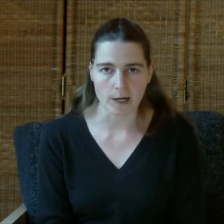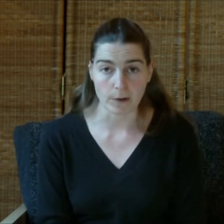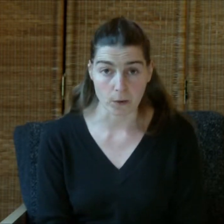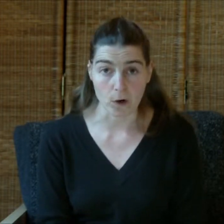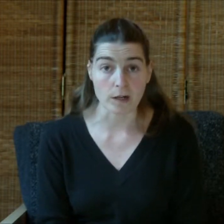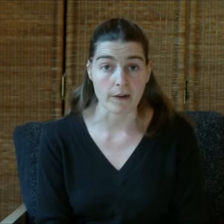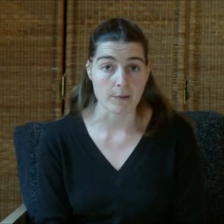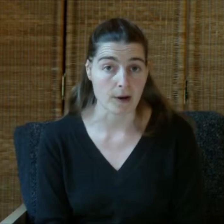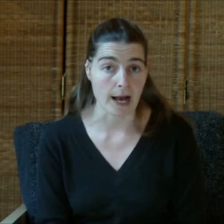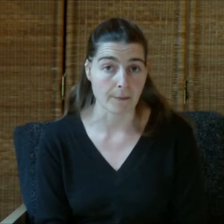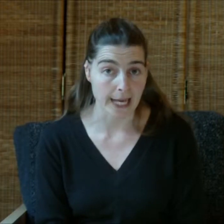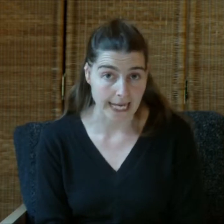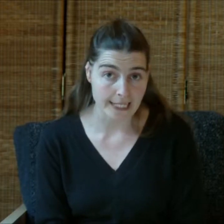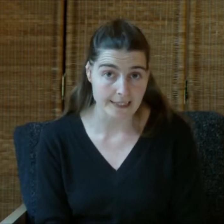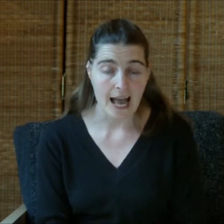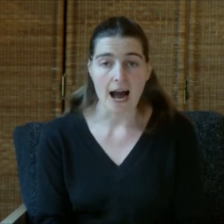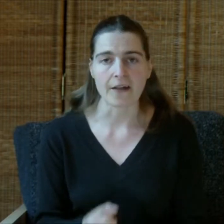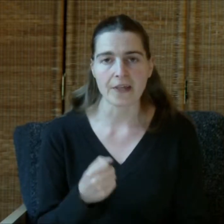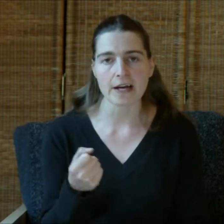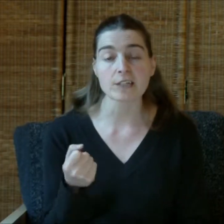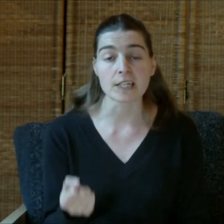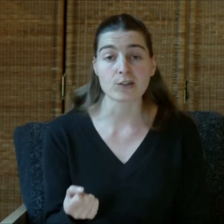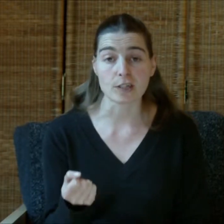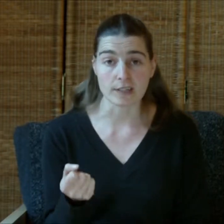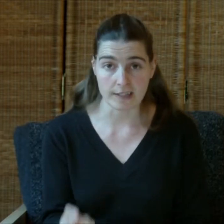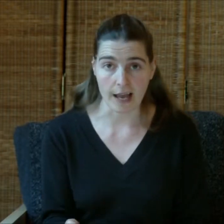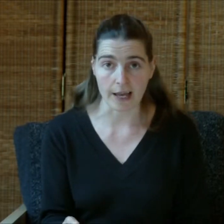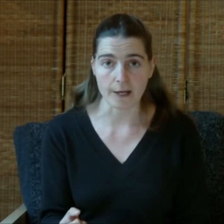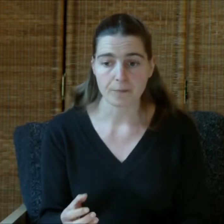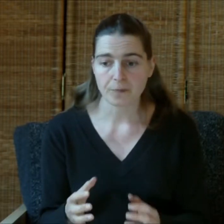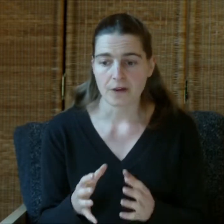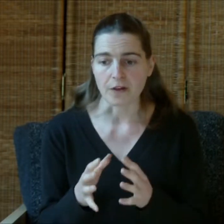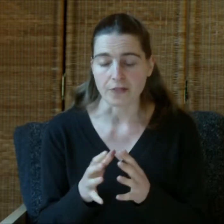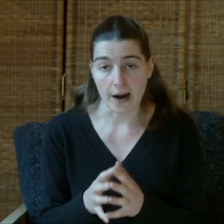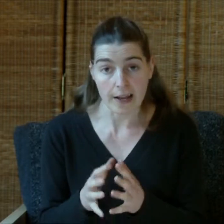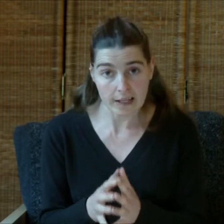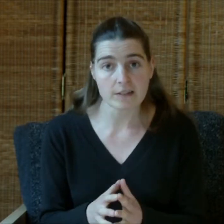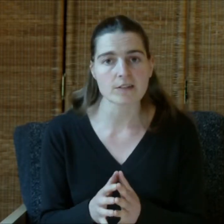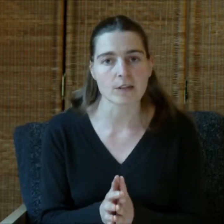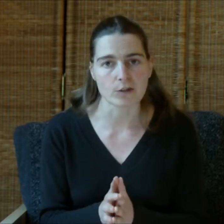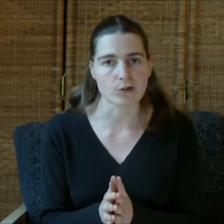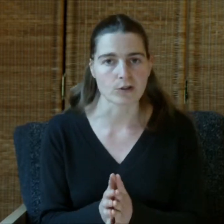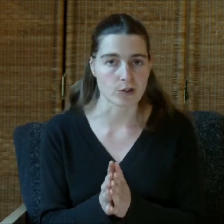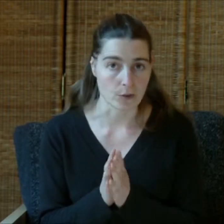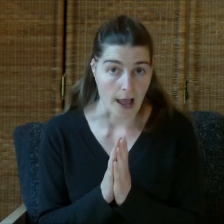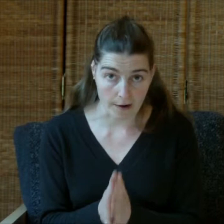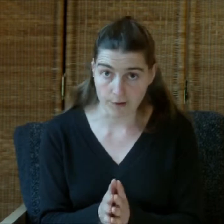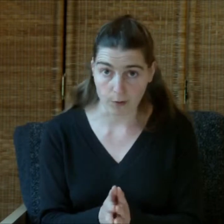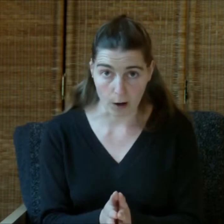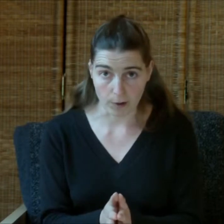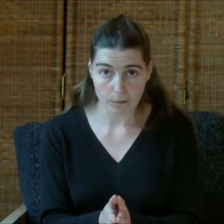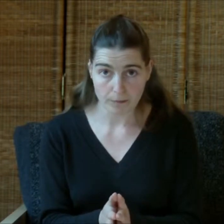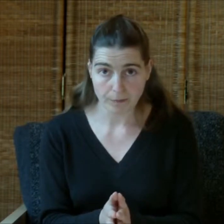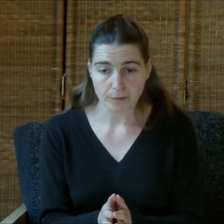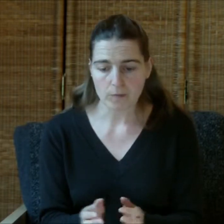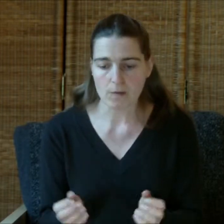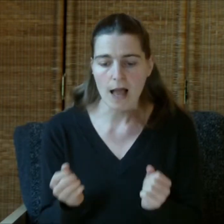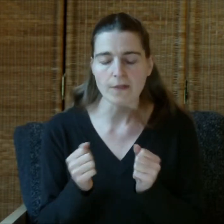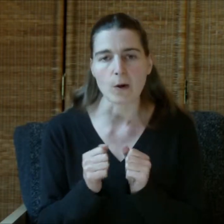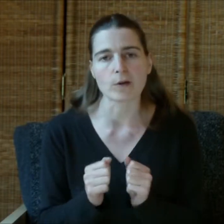by the work of Abraham Hicks and their teachings say that there is a solution to every problem and that when